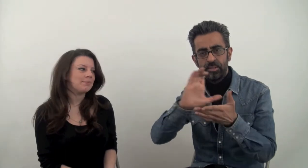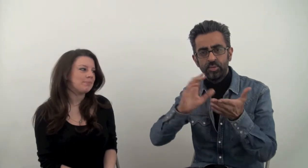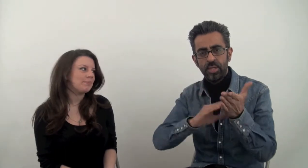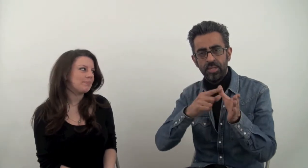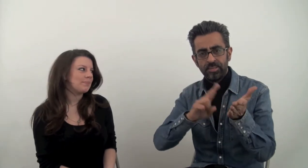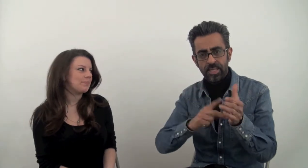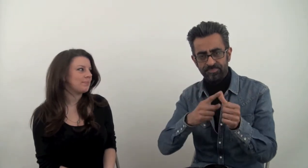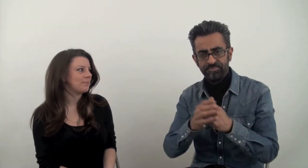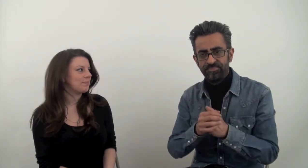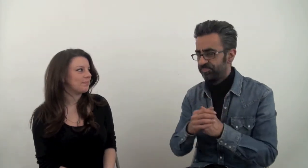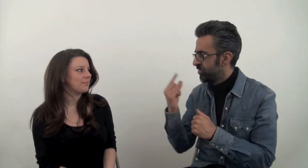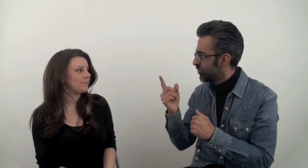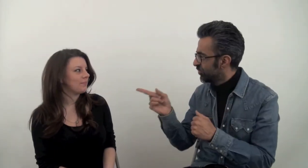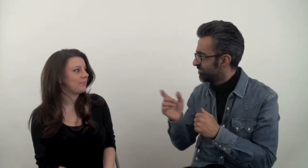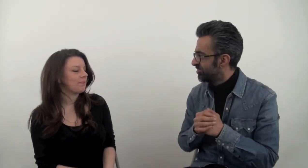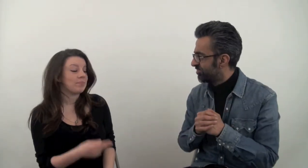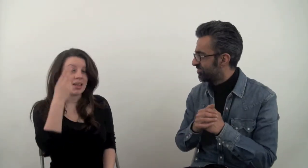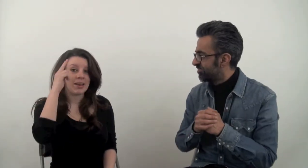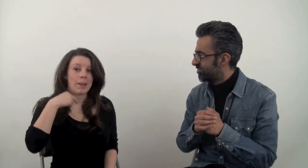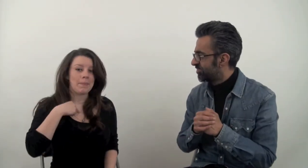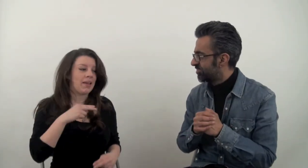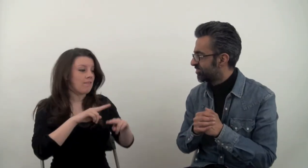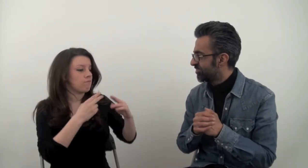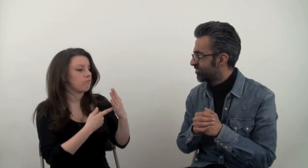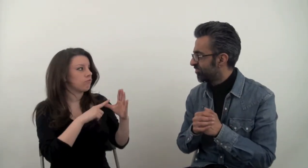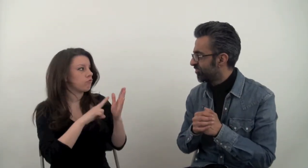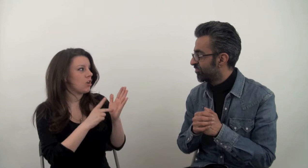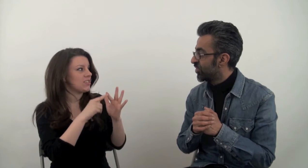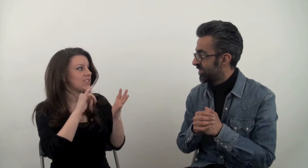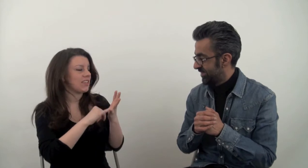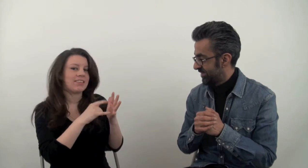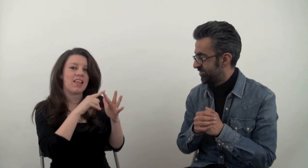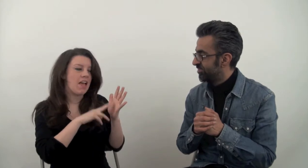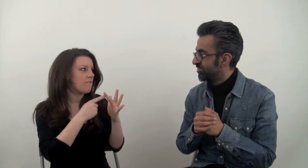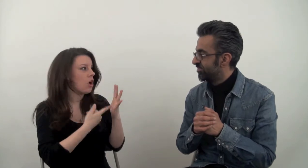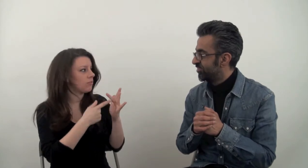My name is Deepi Chana and this is... My name is Frances Everingham.